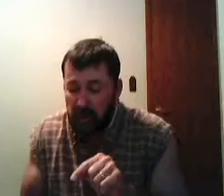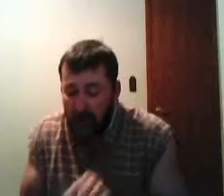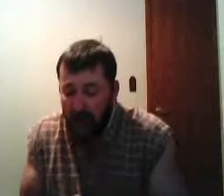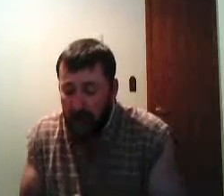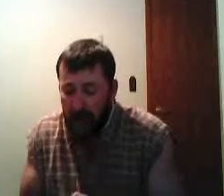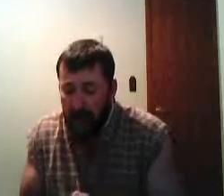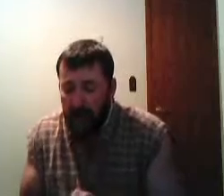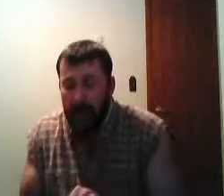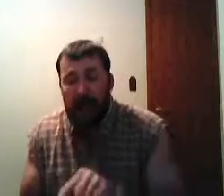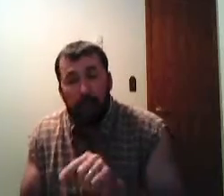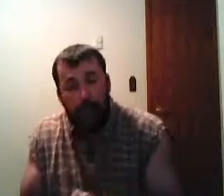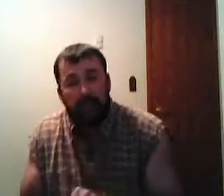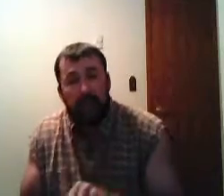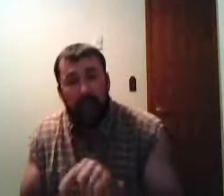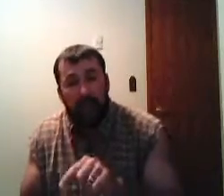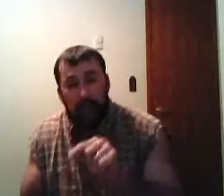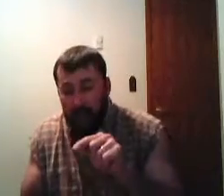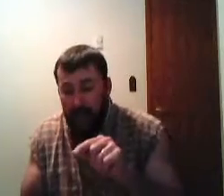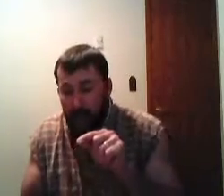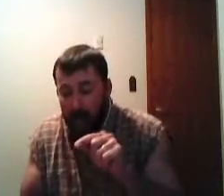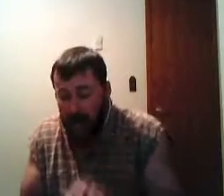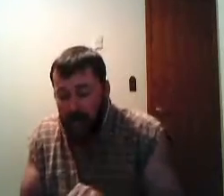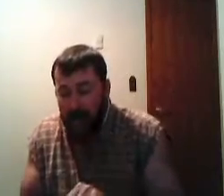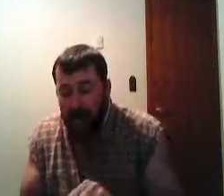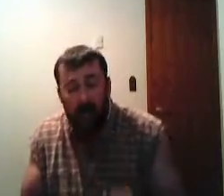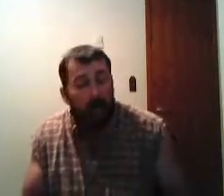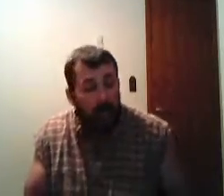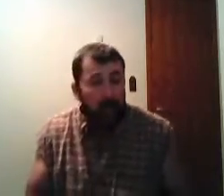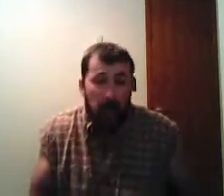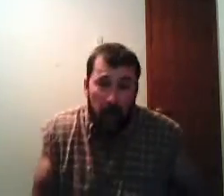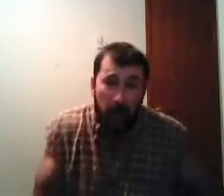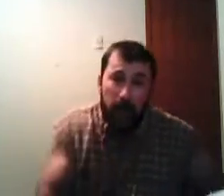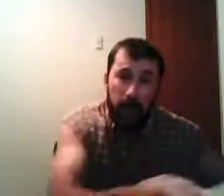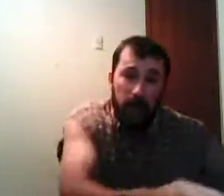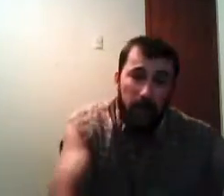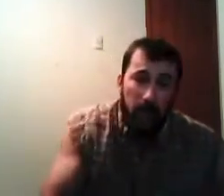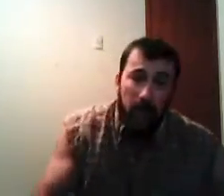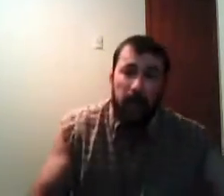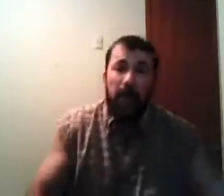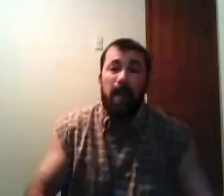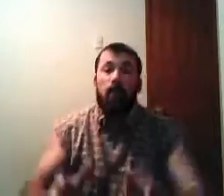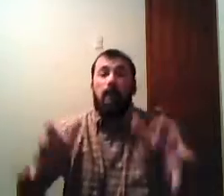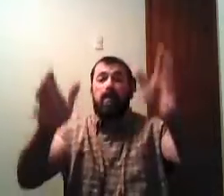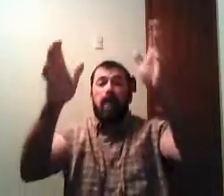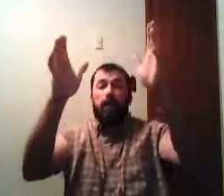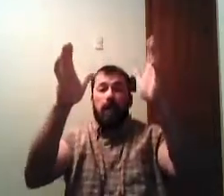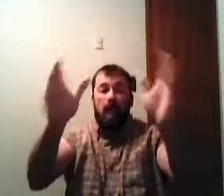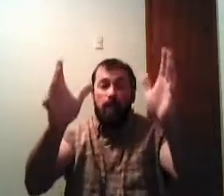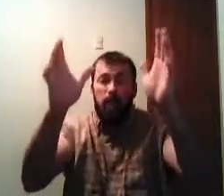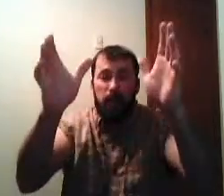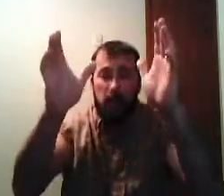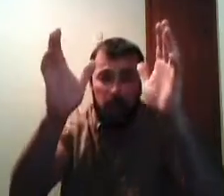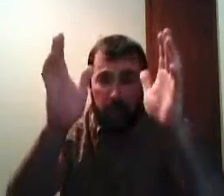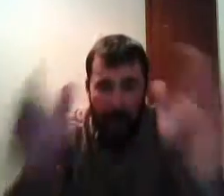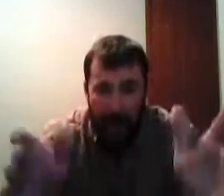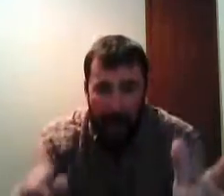government and peace there shall be no end now did you hear me of the increase of the government of Jesus Christ